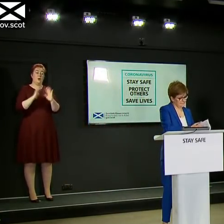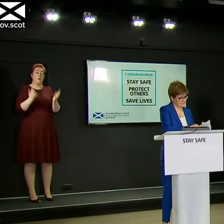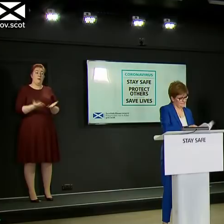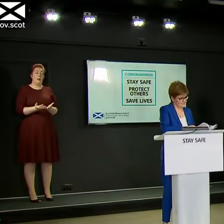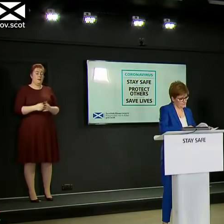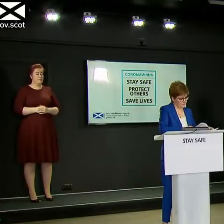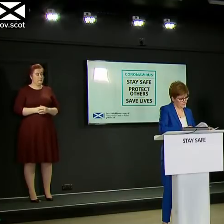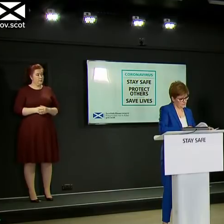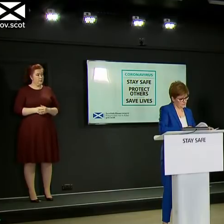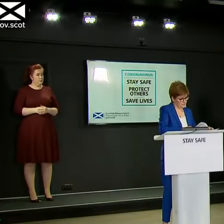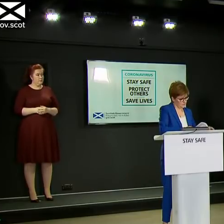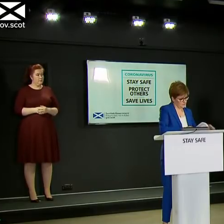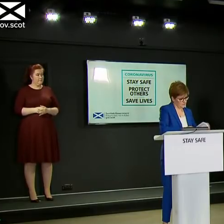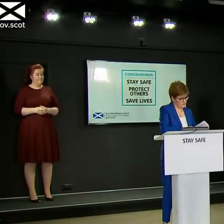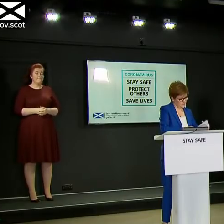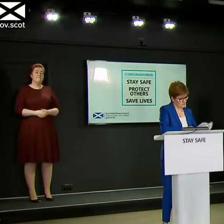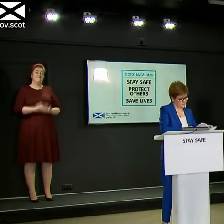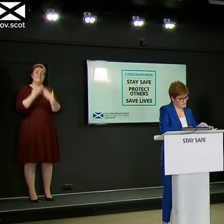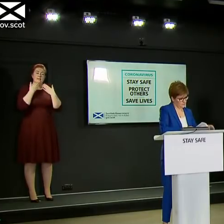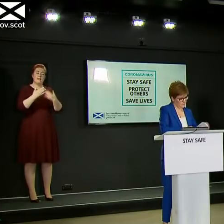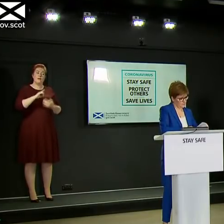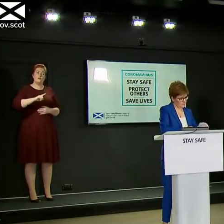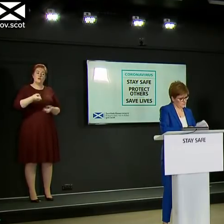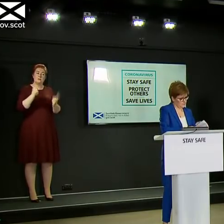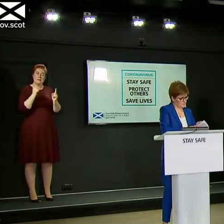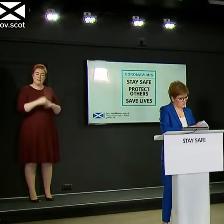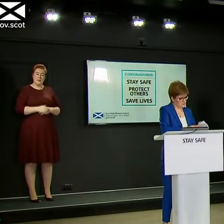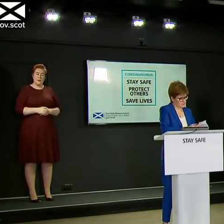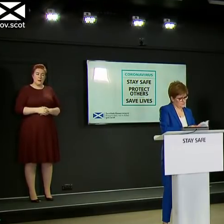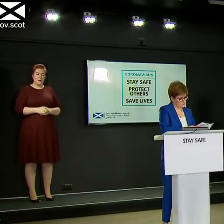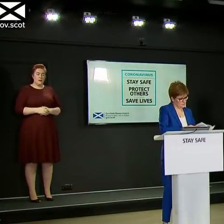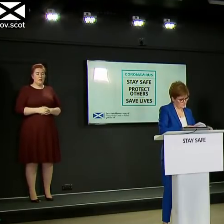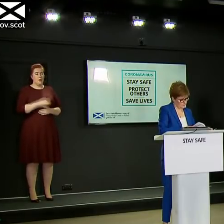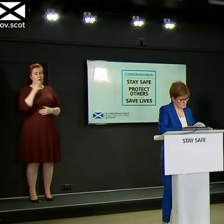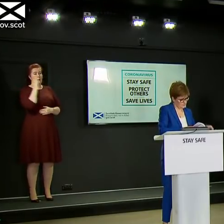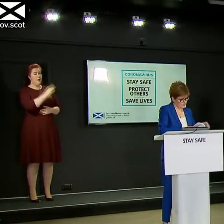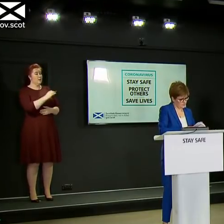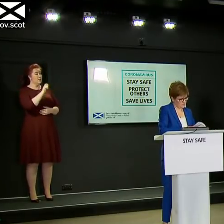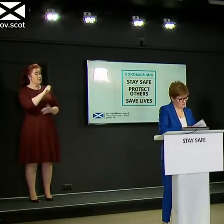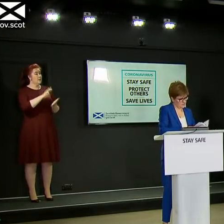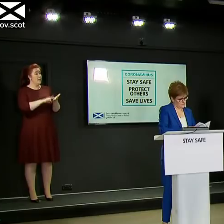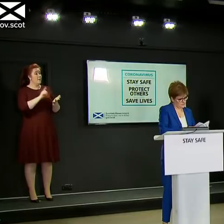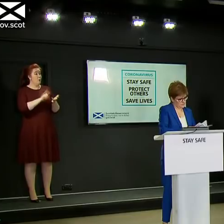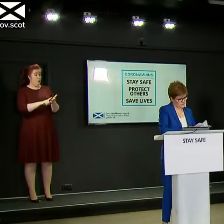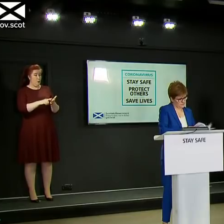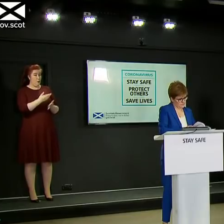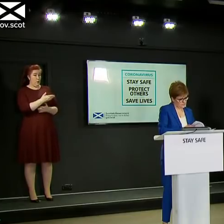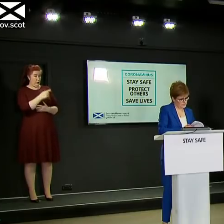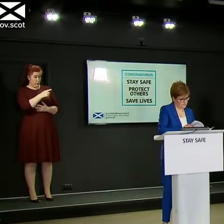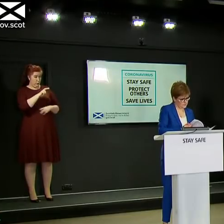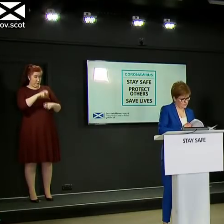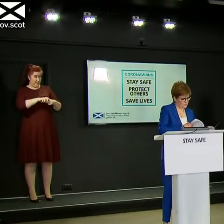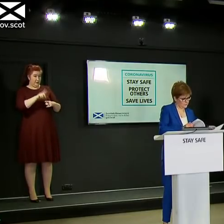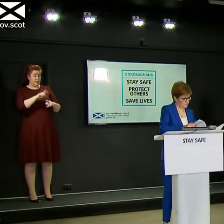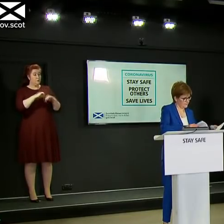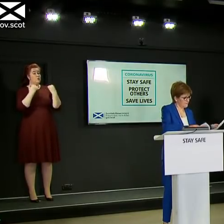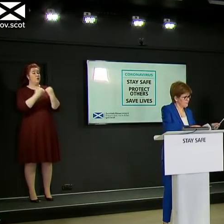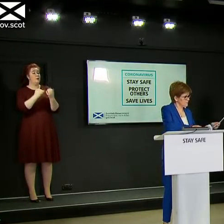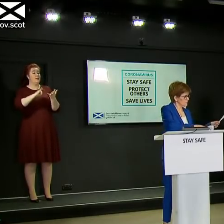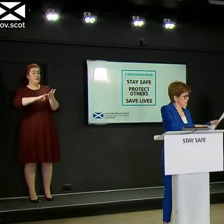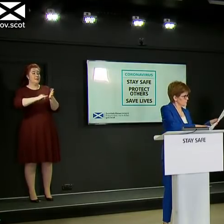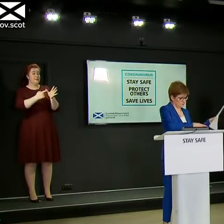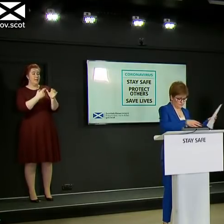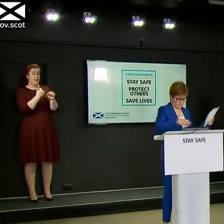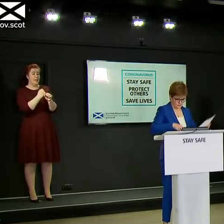Good afternoon, everyone. To the CMO first off, you sit on SAGE. The